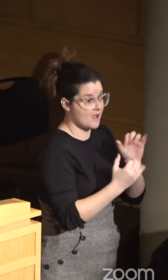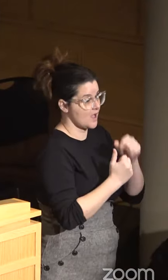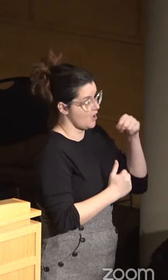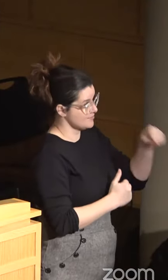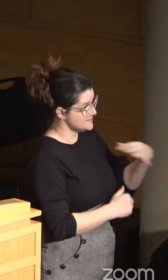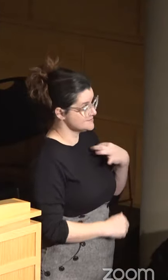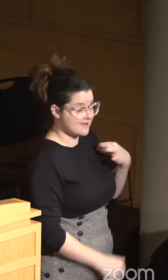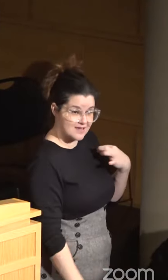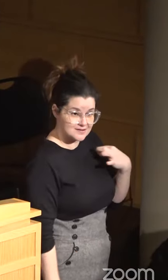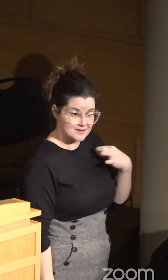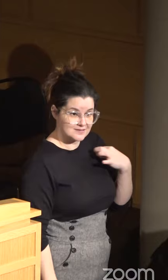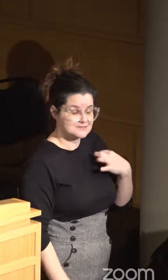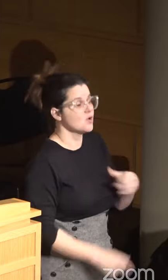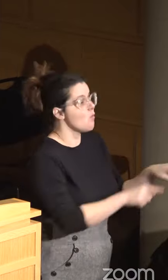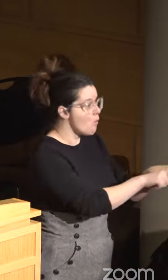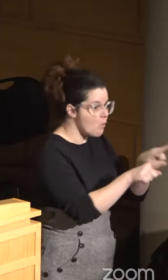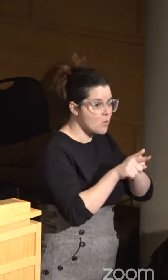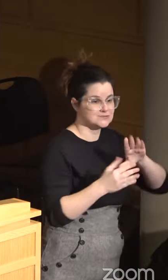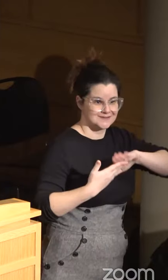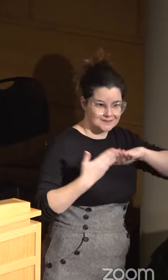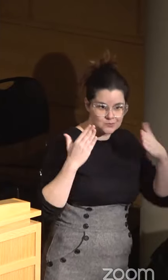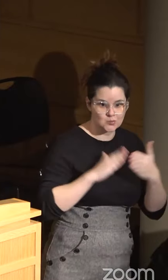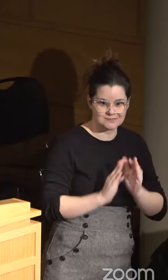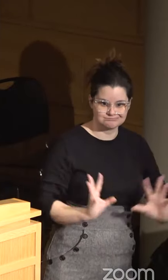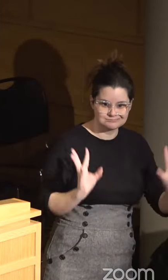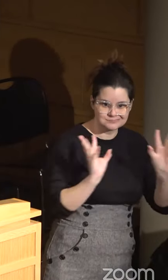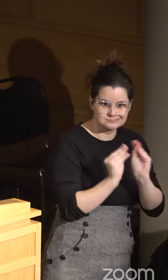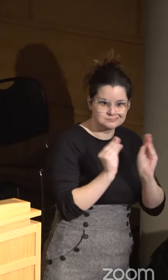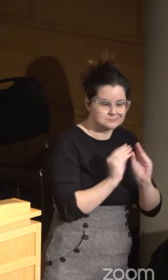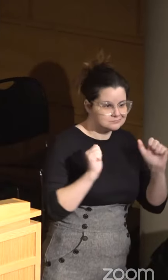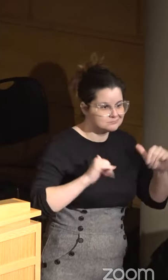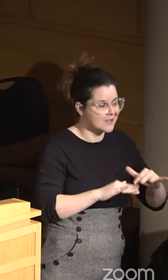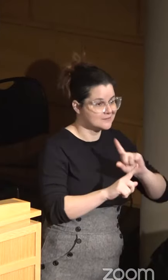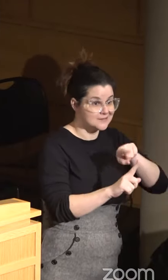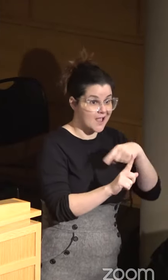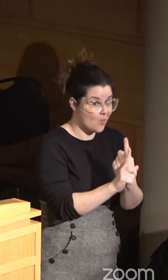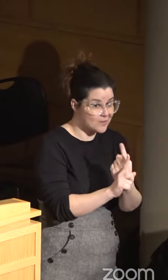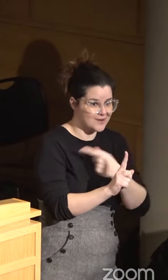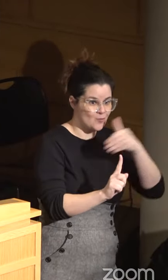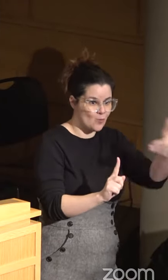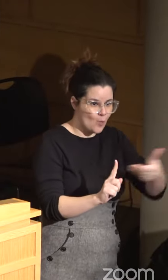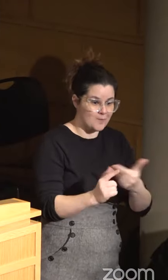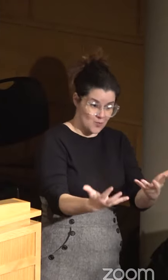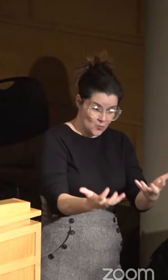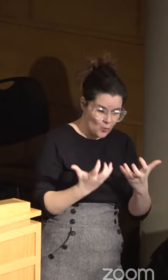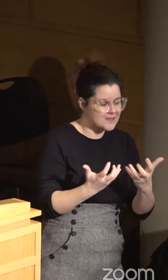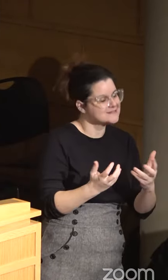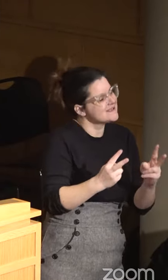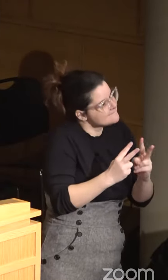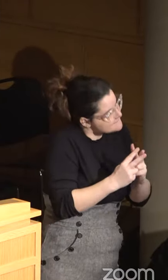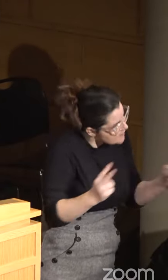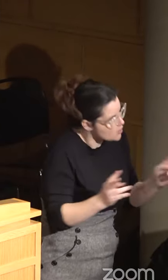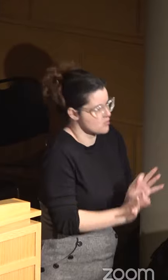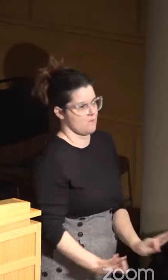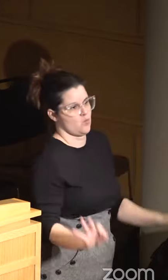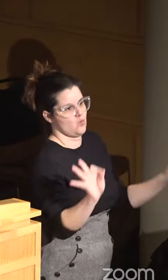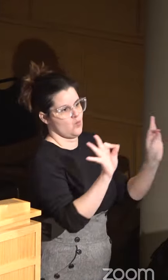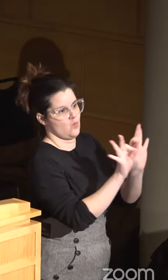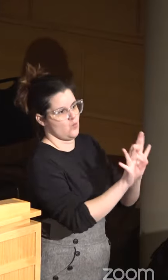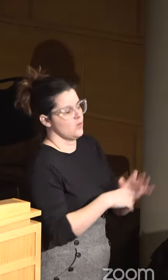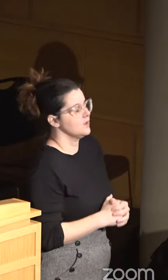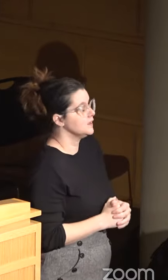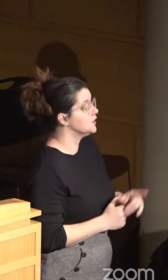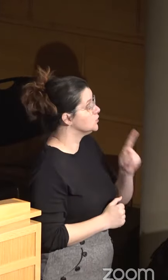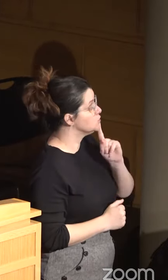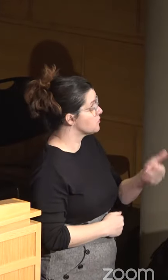the candidates and the community sessions we're having is not just welcome, it's crucial. You